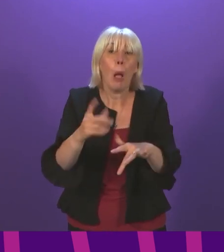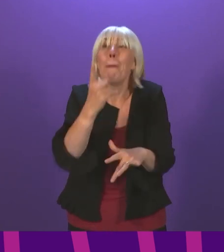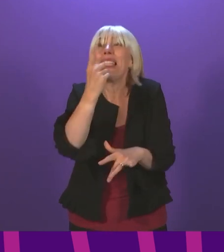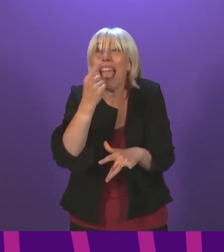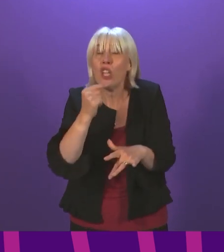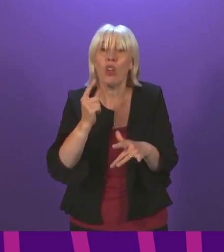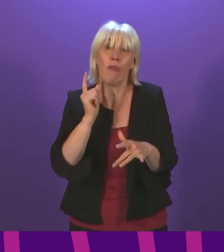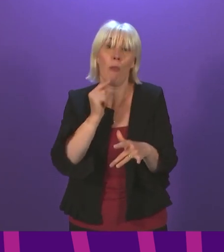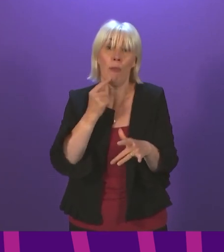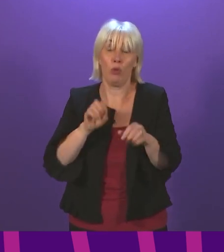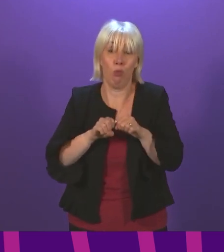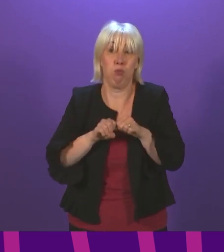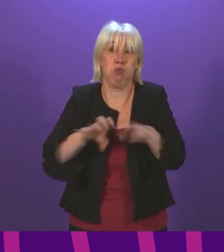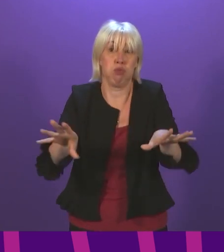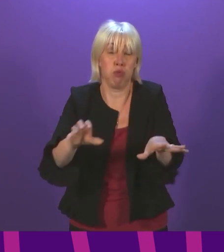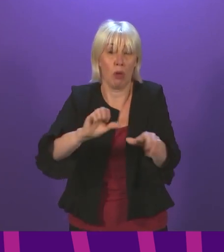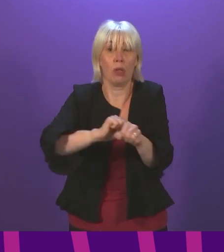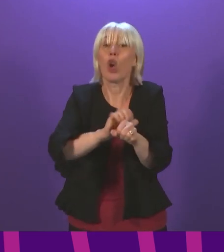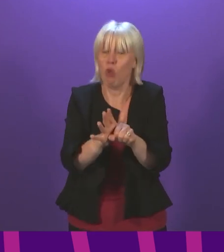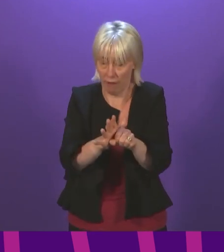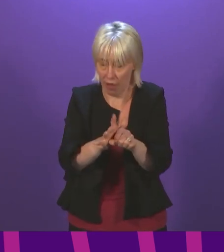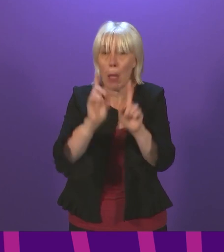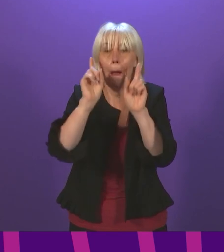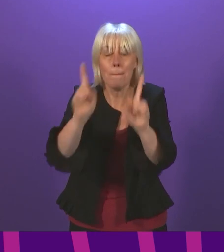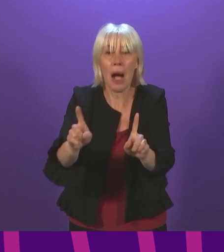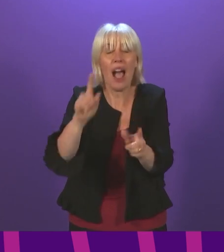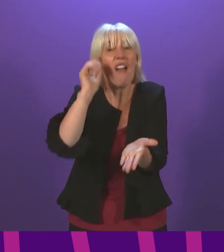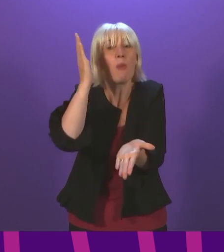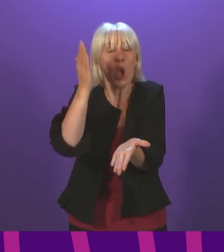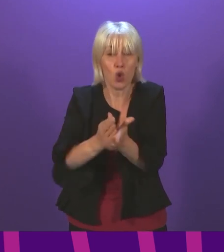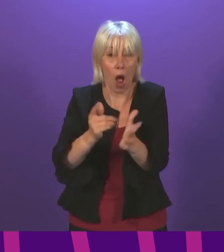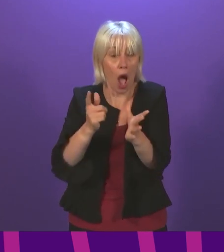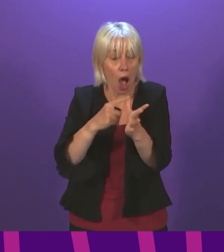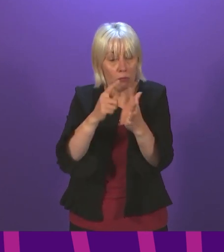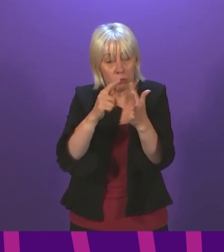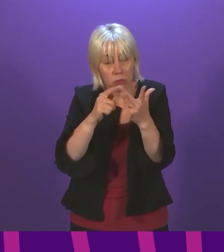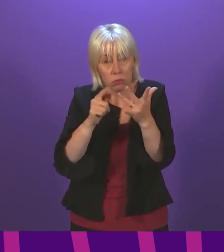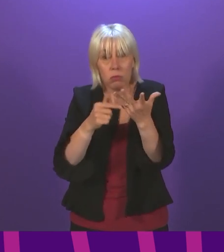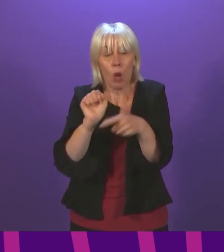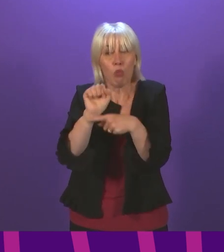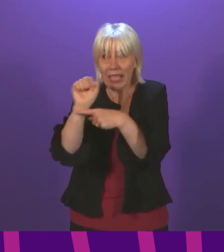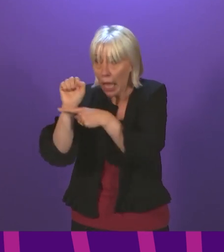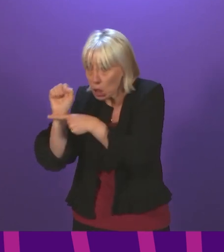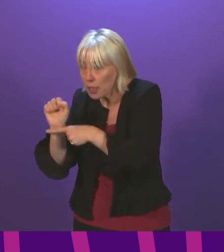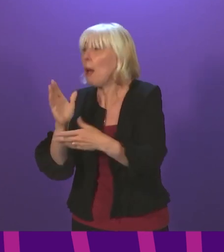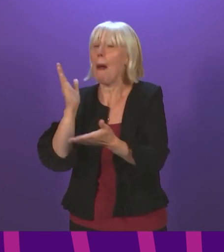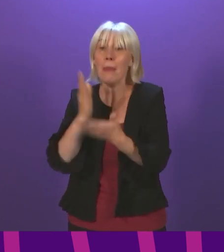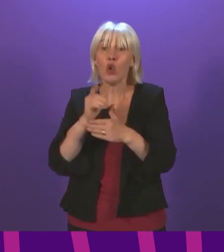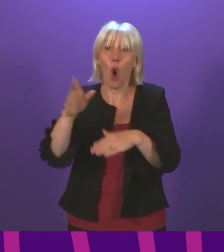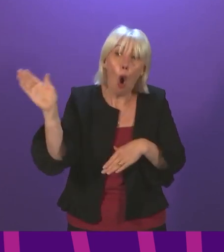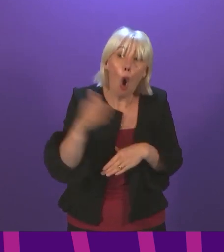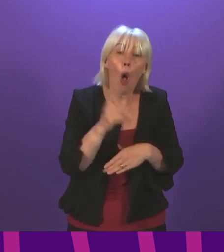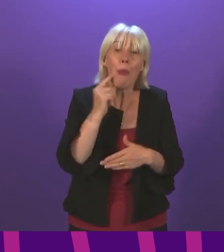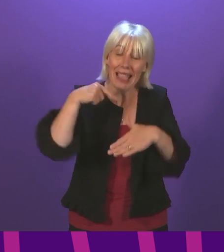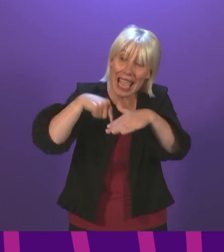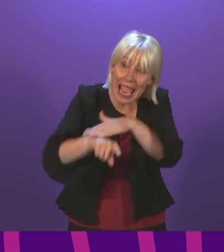events, then if you make sure that in addition to all of these other protections, that everybody in that nightclub